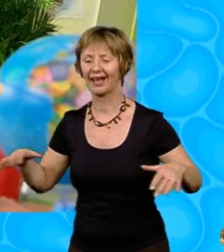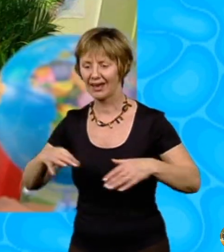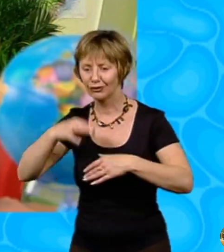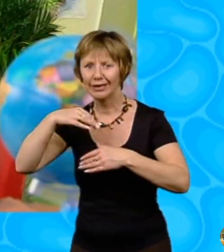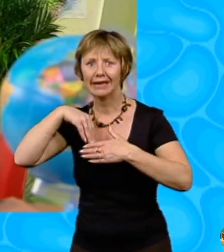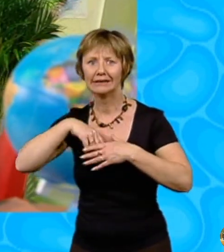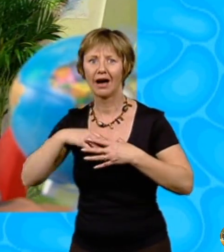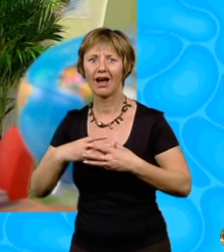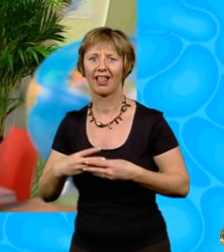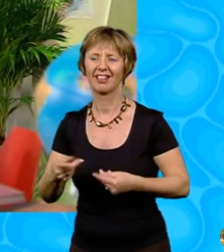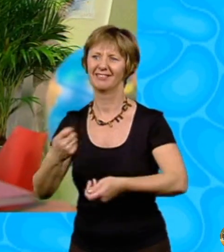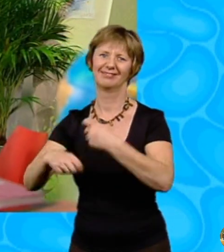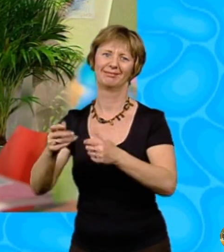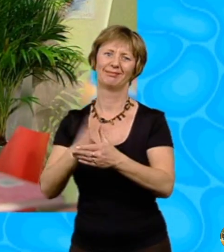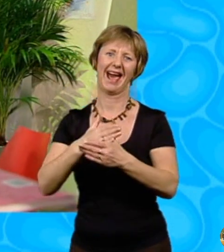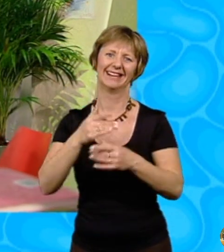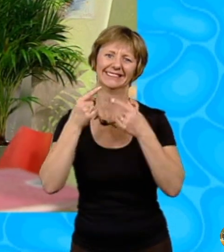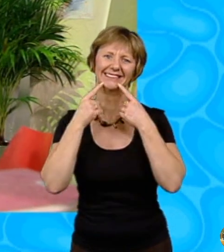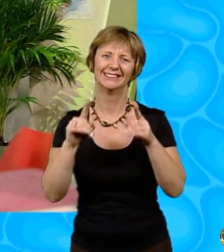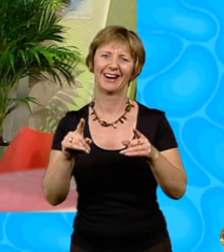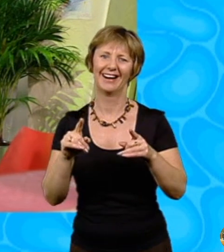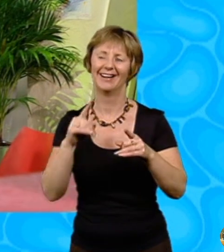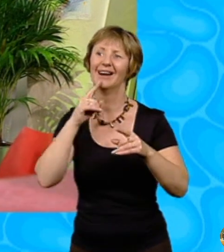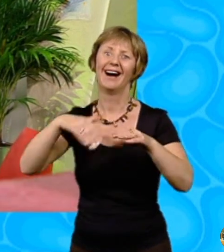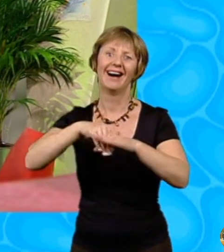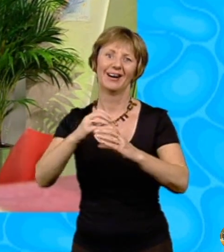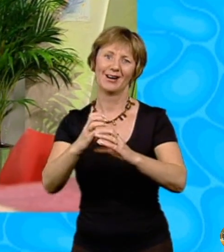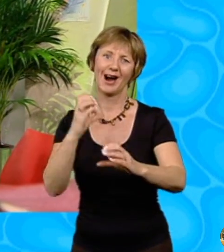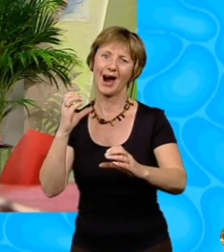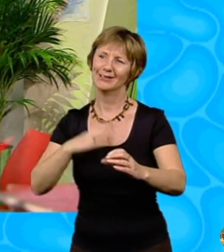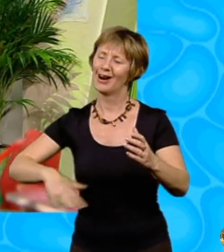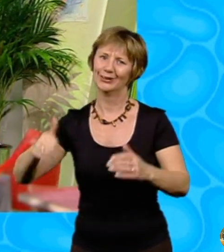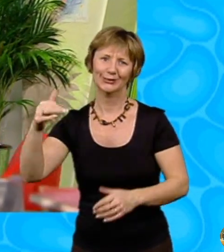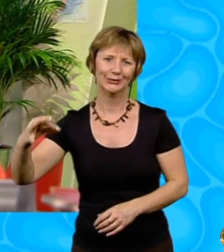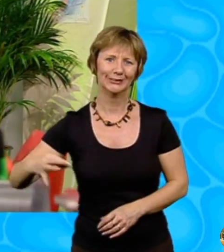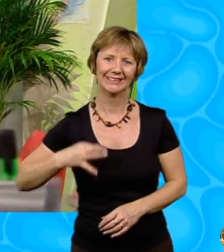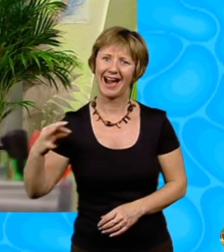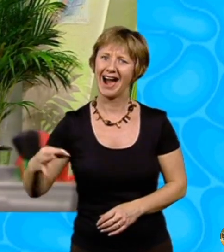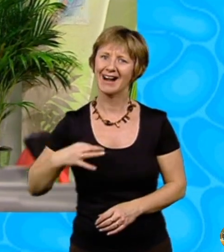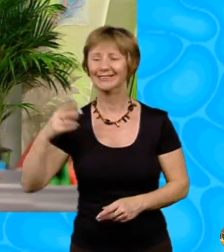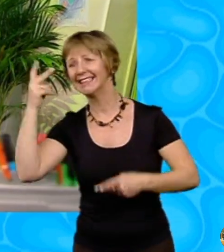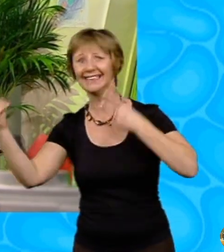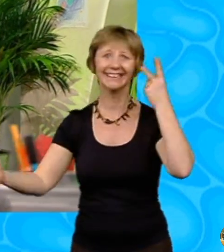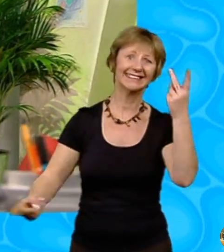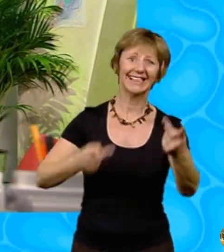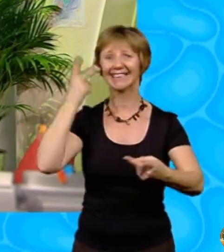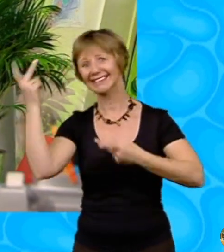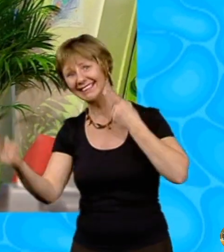By the time we got back to the coach, by we'd all have the most wonderful time ever. We sang songs all the way home.